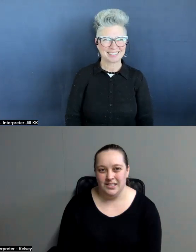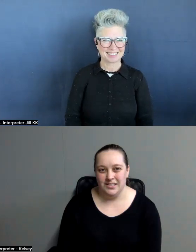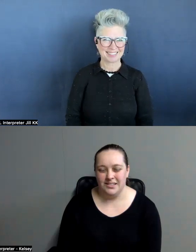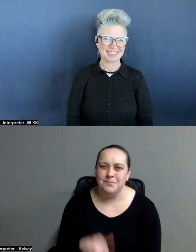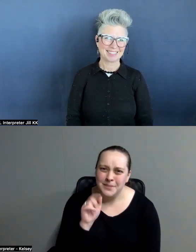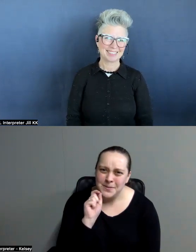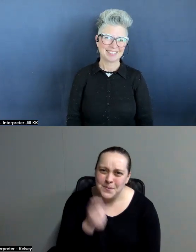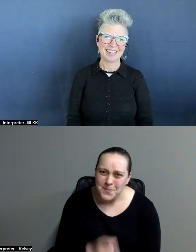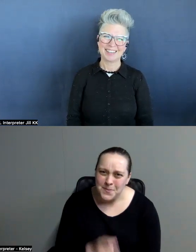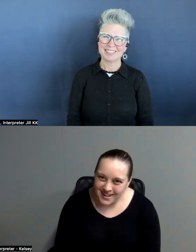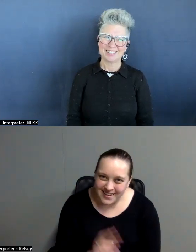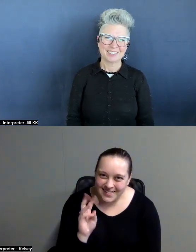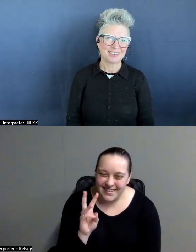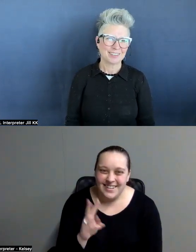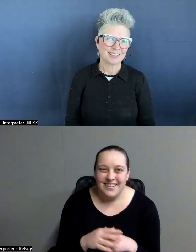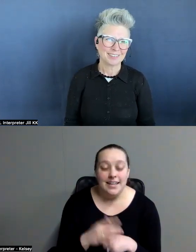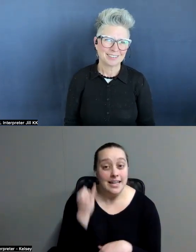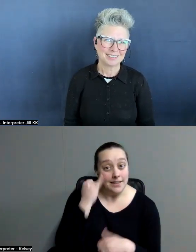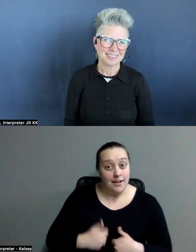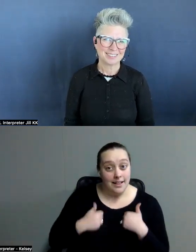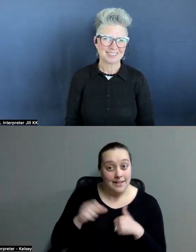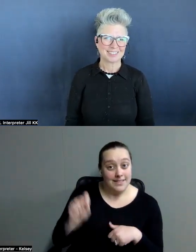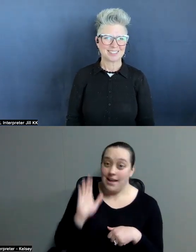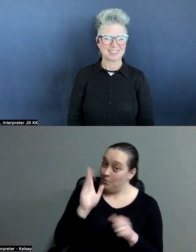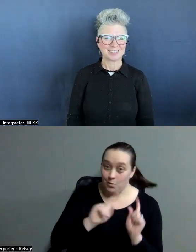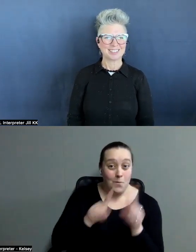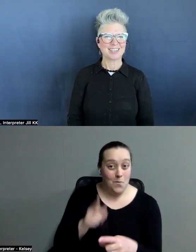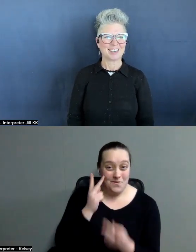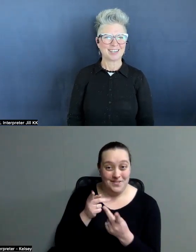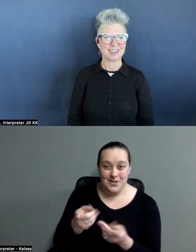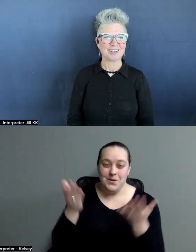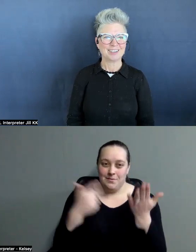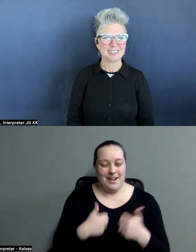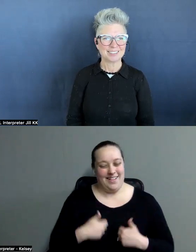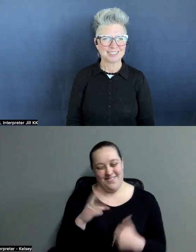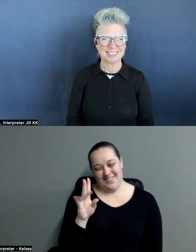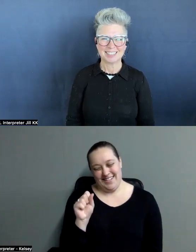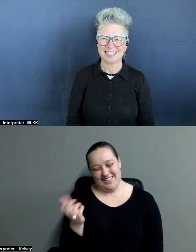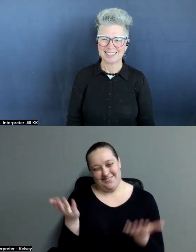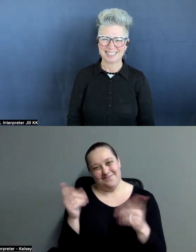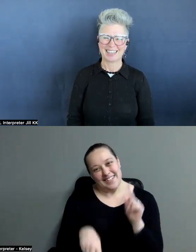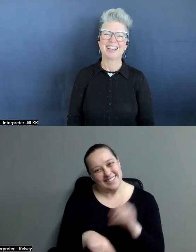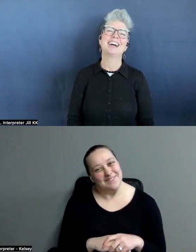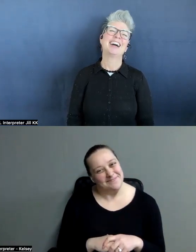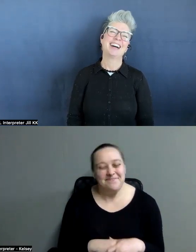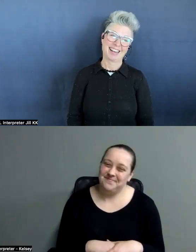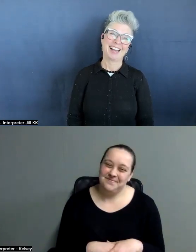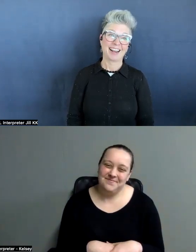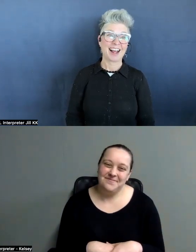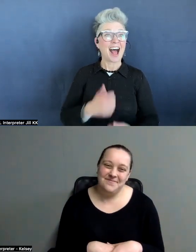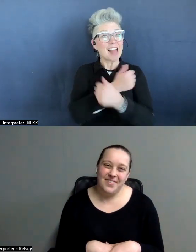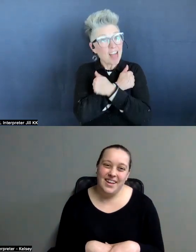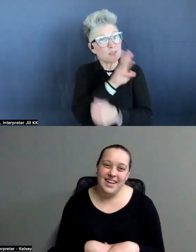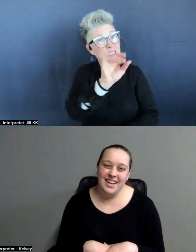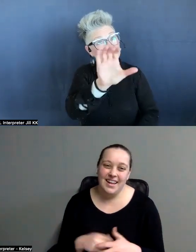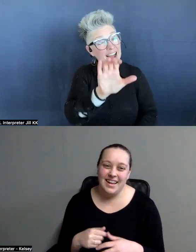That's so great. If I lived in the South, I wouldn't have made a trip there, but I live in Wisconsin. I love Wisconsin.